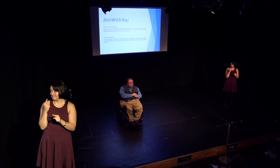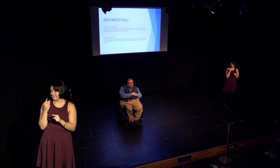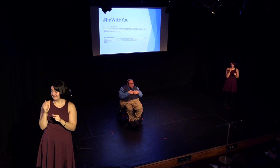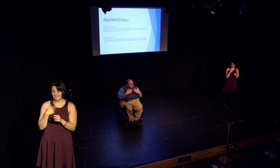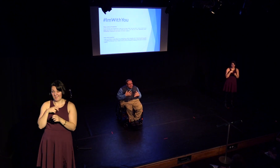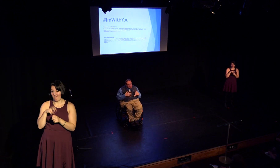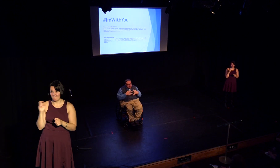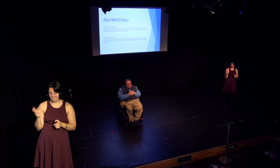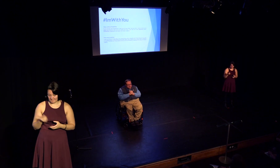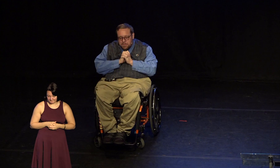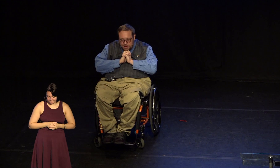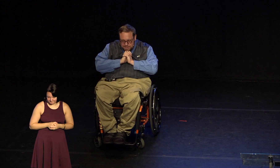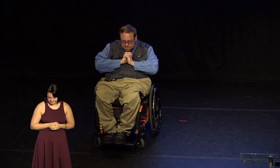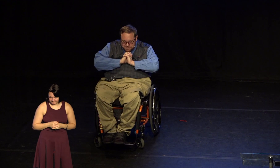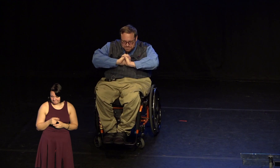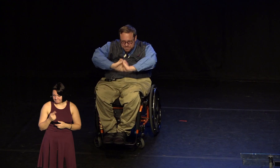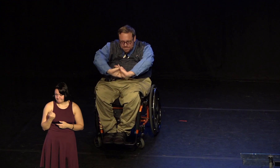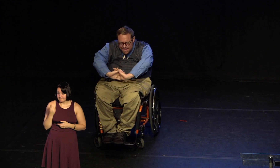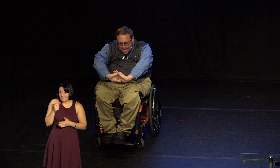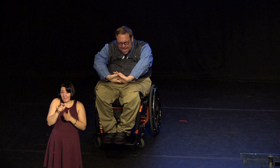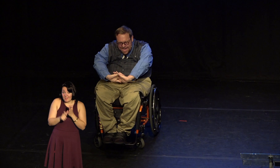So, when I first got injured, I was at the mall.